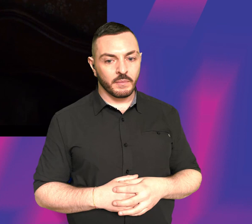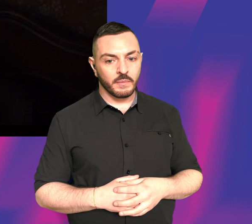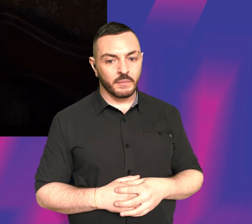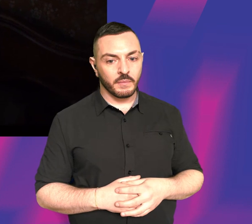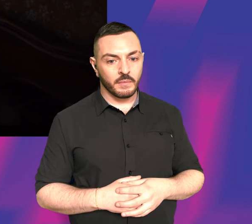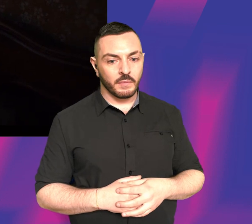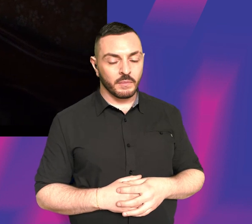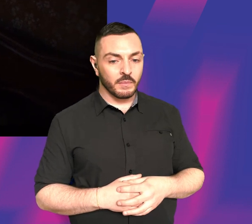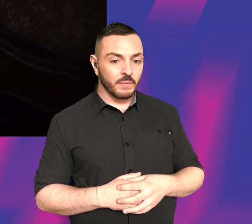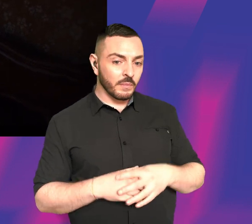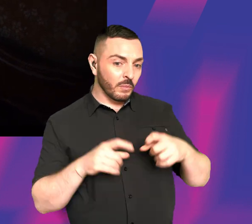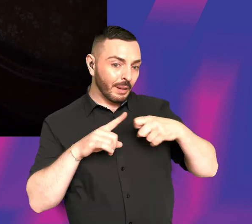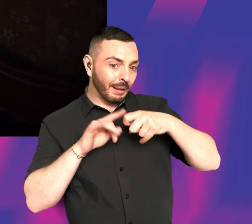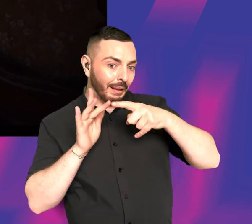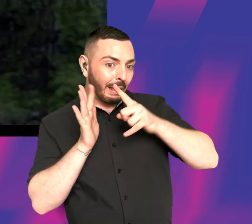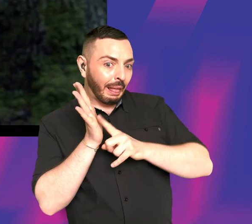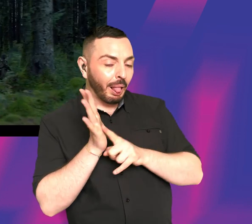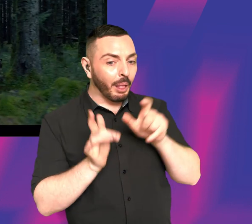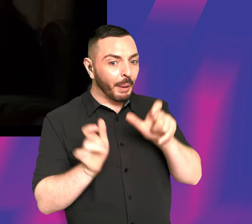Did you kill people in the war?